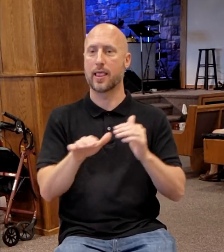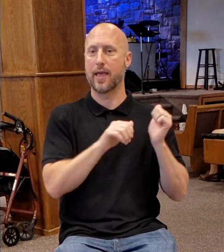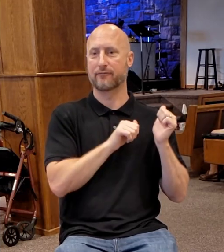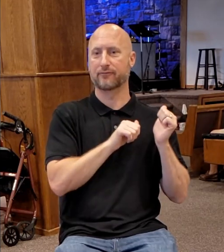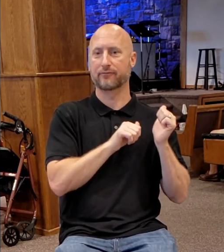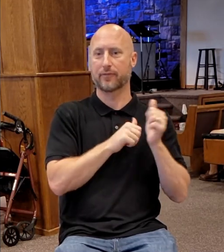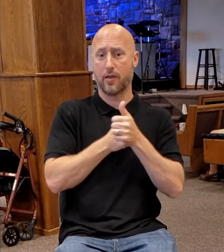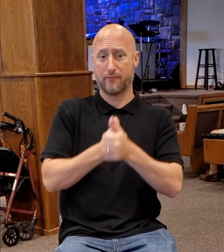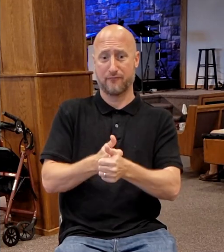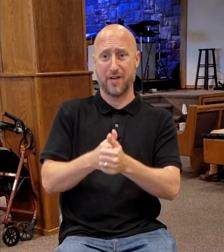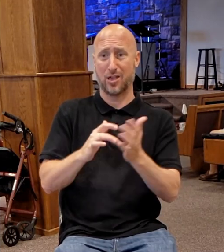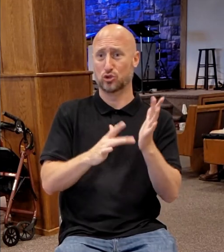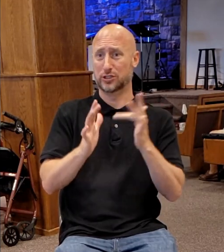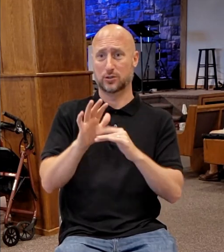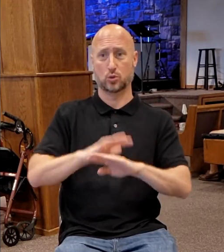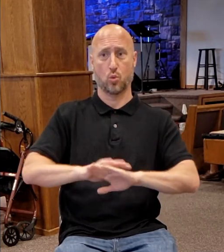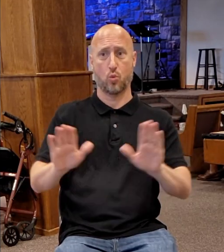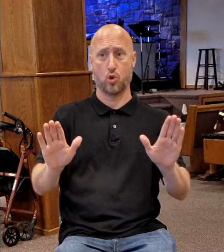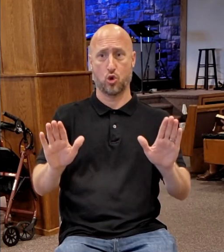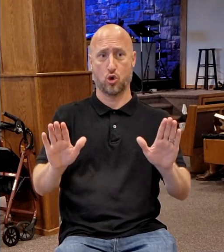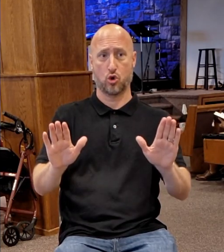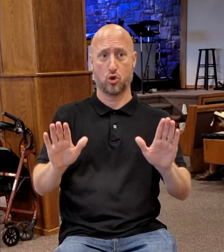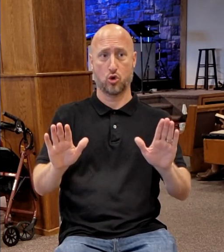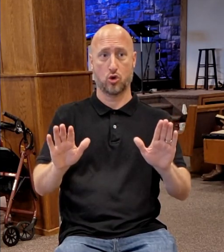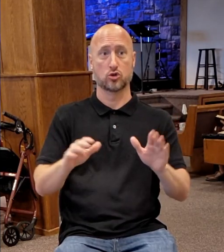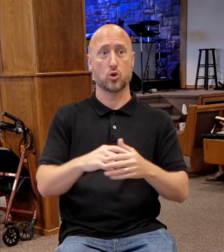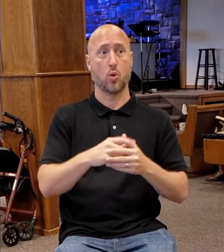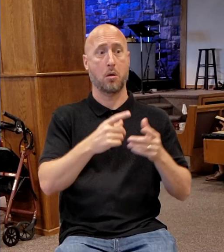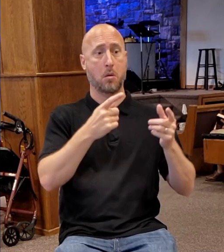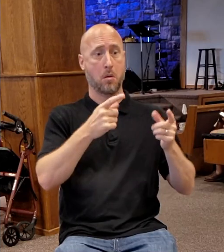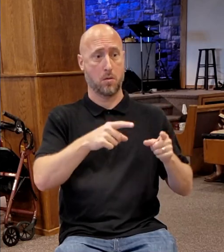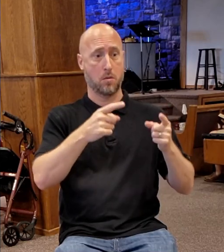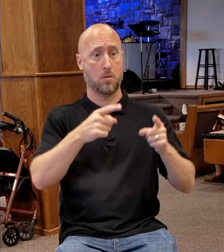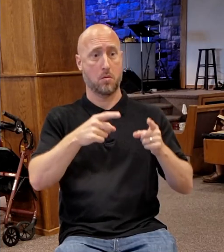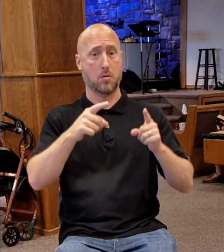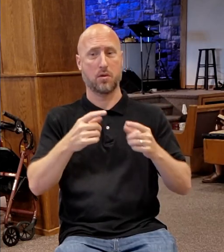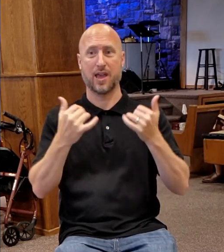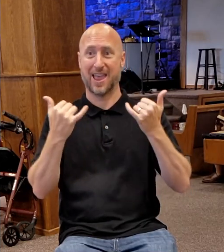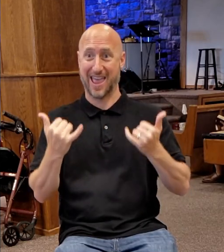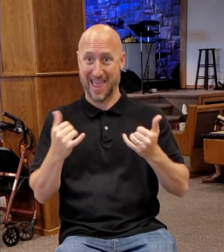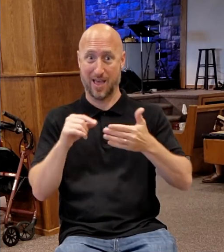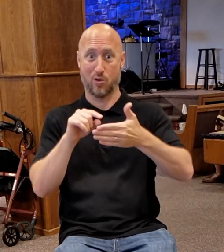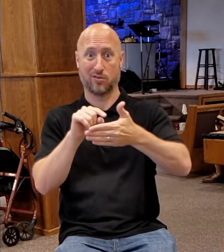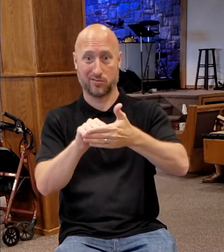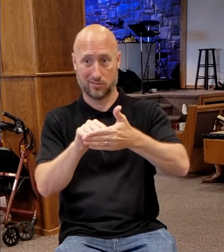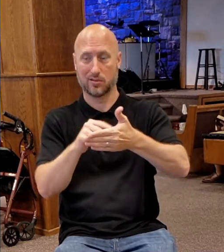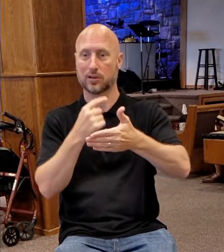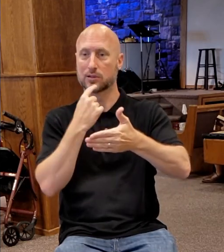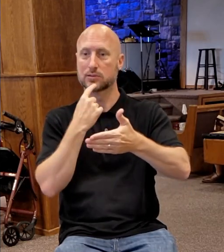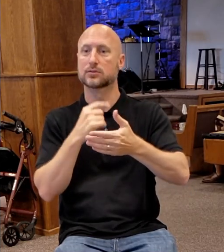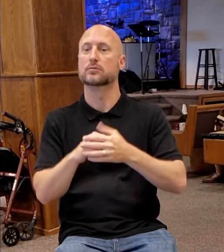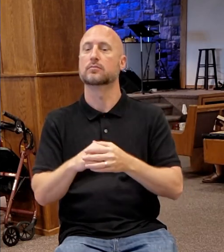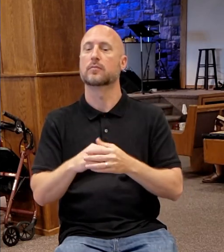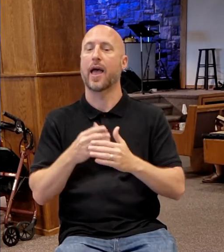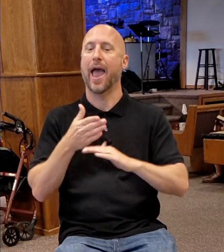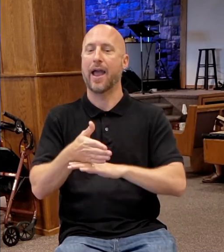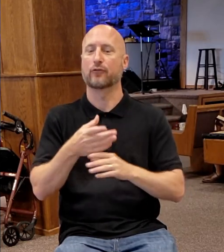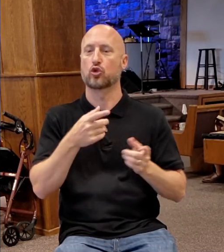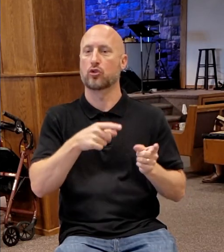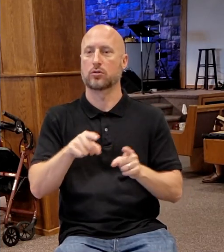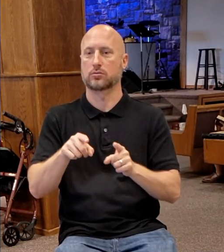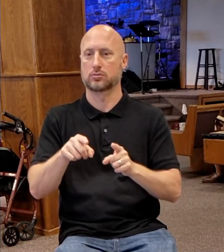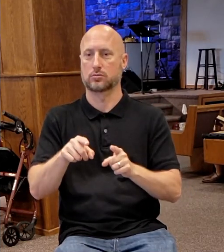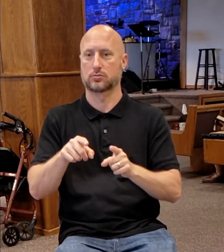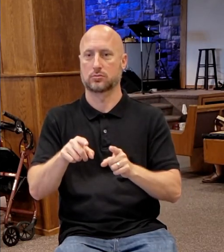then the timing says, Now, after these things, after he's finishing his ministry in Galilee, we're